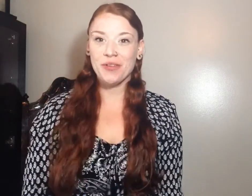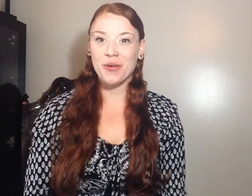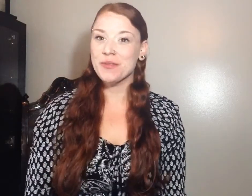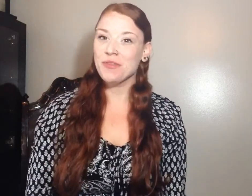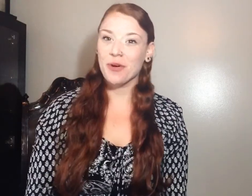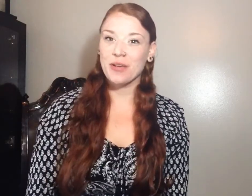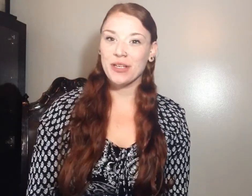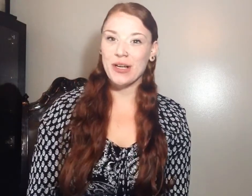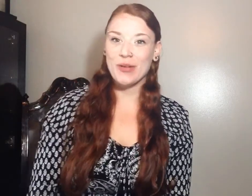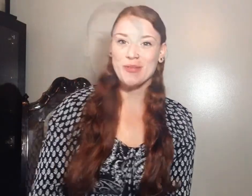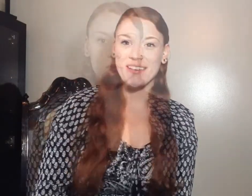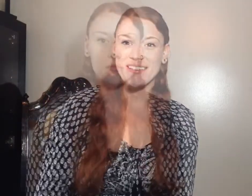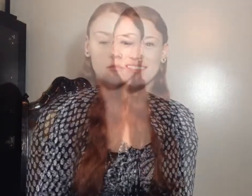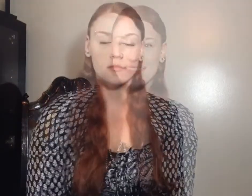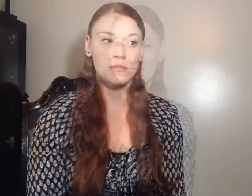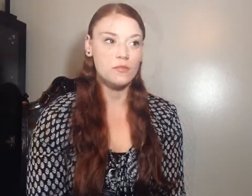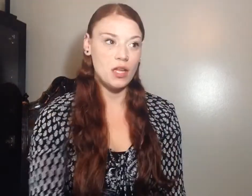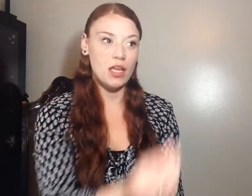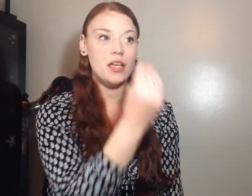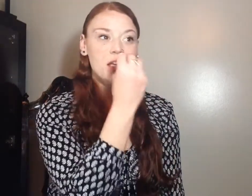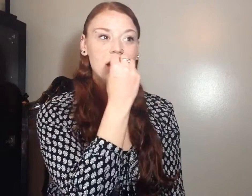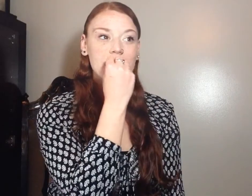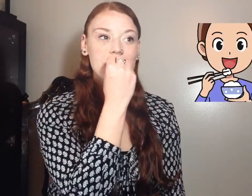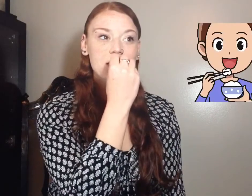those before we learn our new signs. Eat.